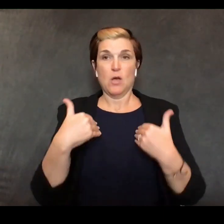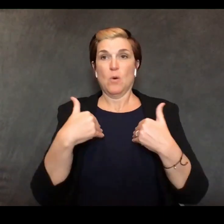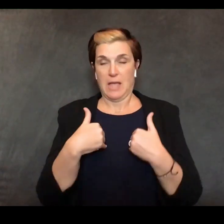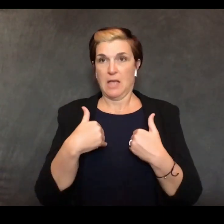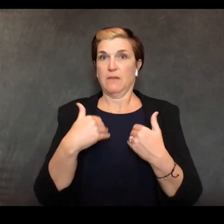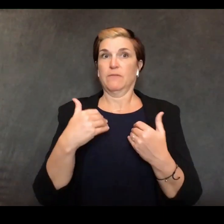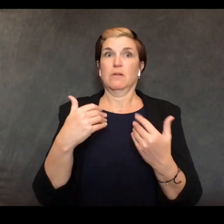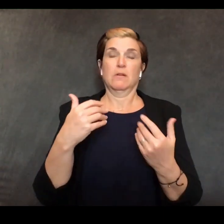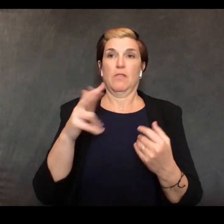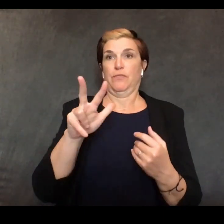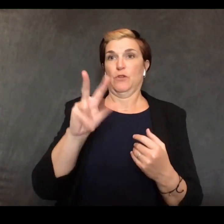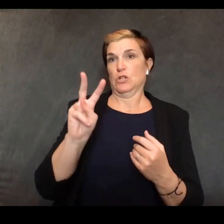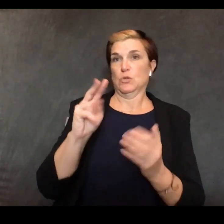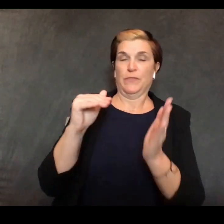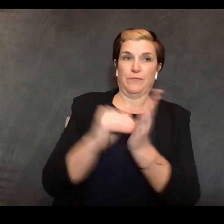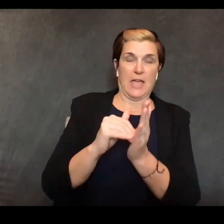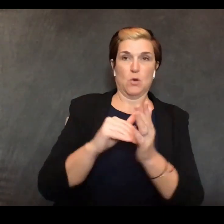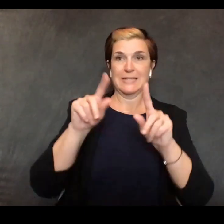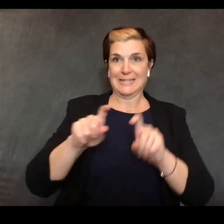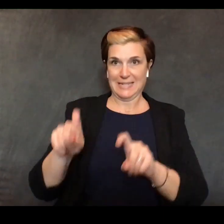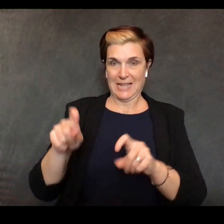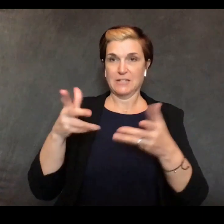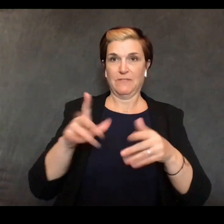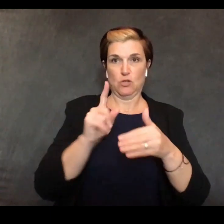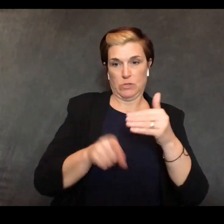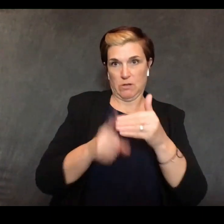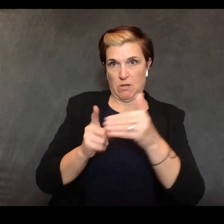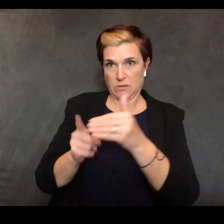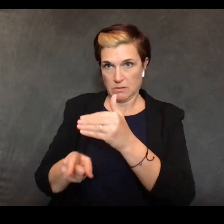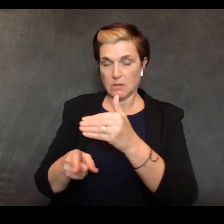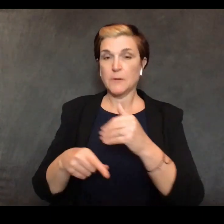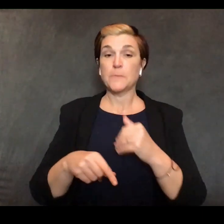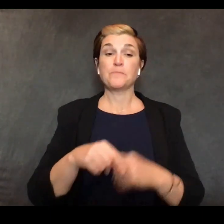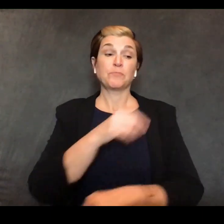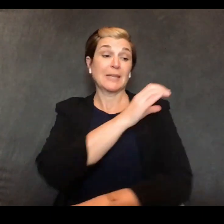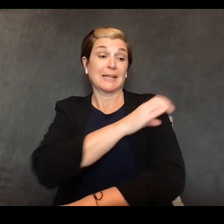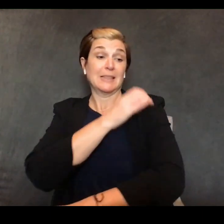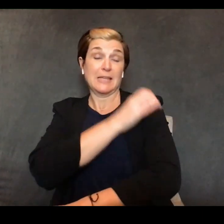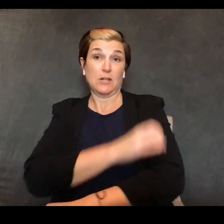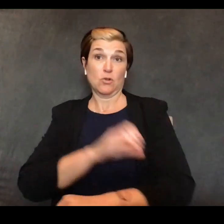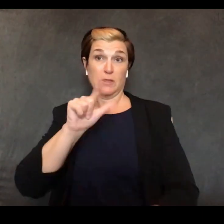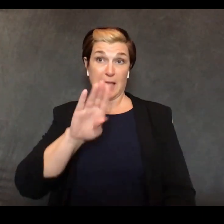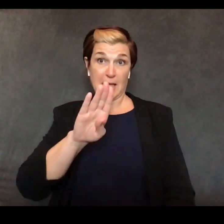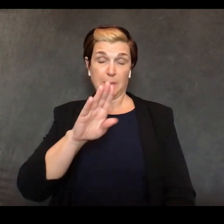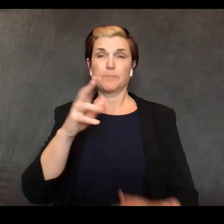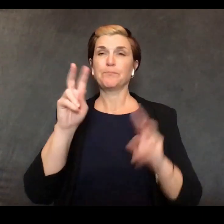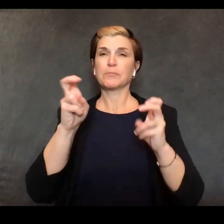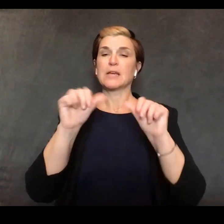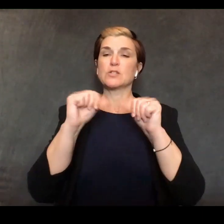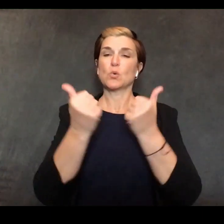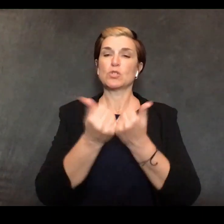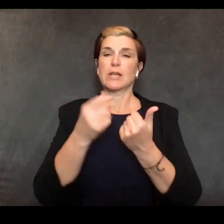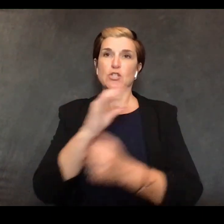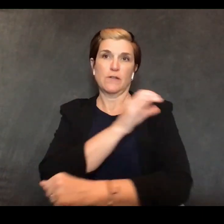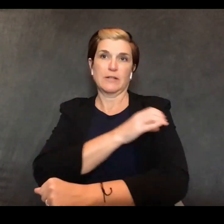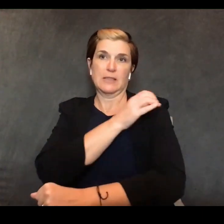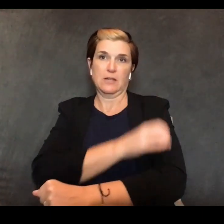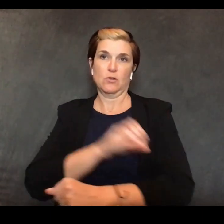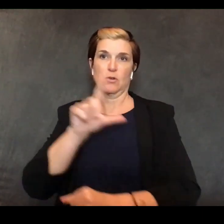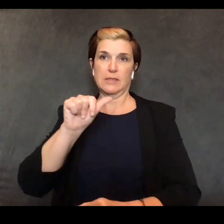,000 tests the clinical laboratories the association of clinical laboratories have reported out about